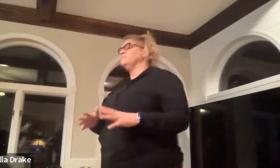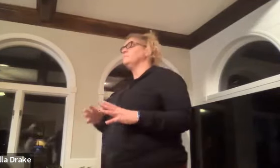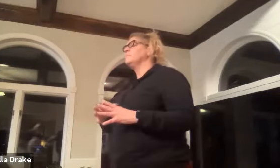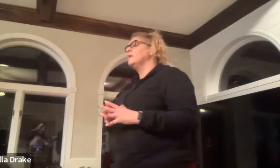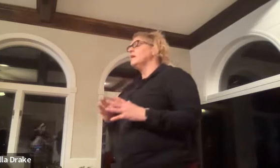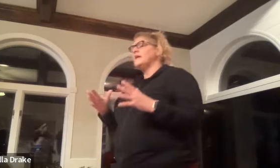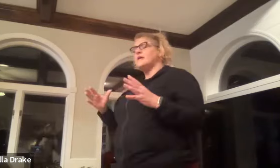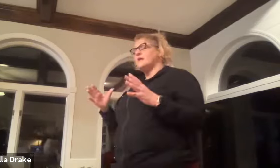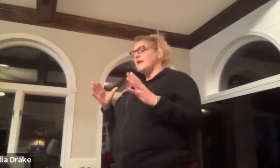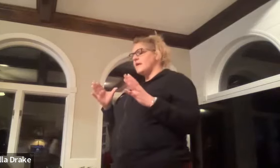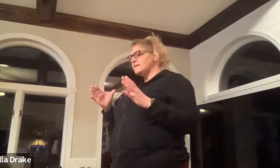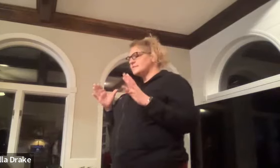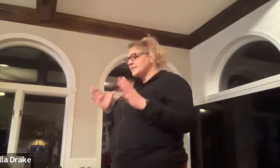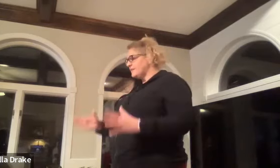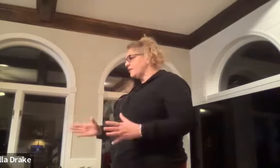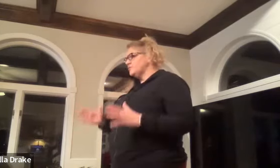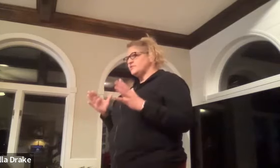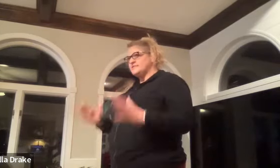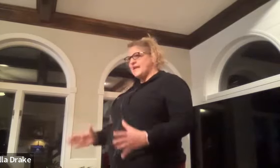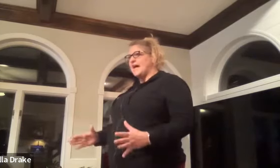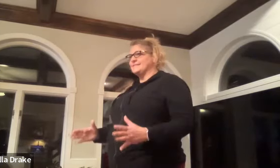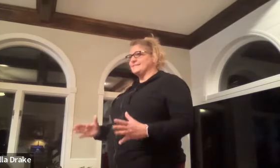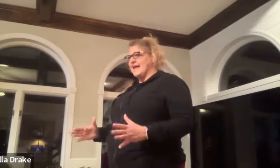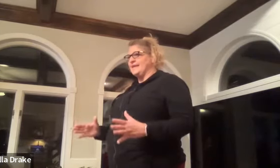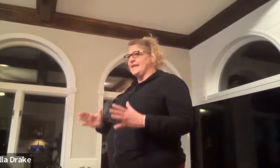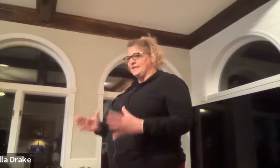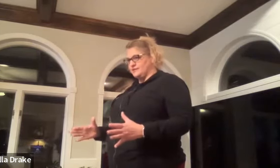sign language is not like english